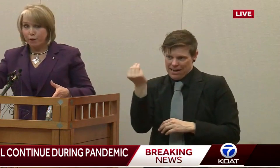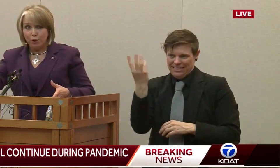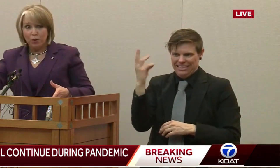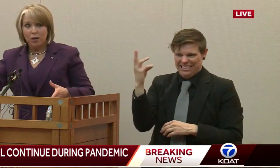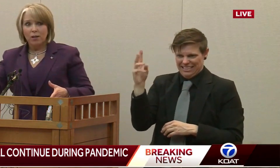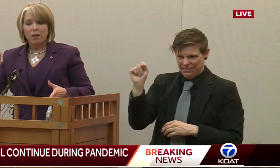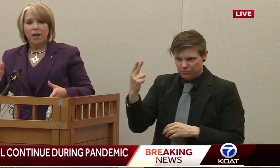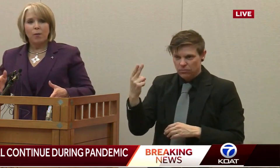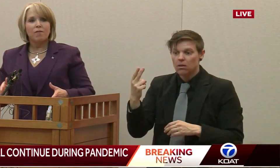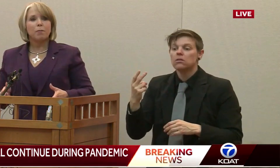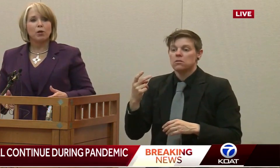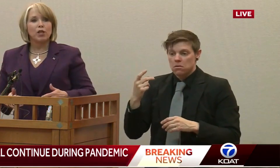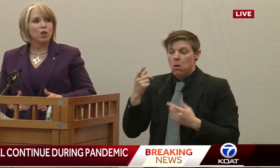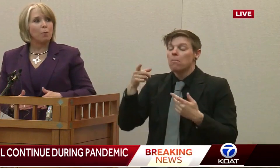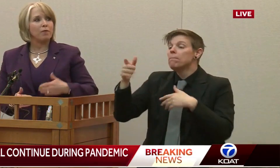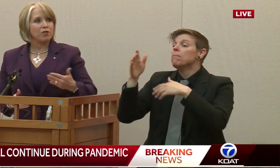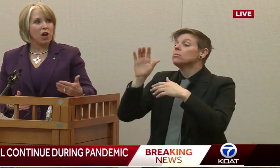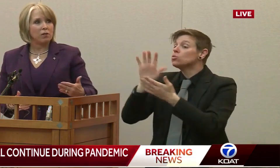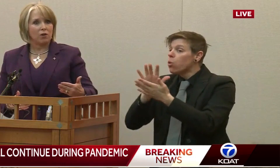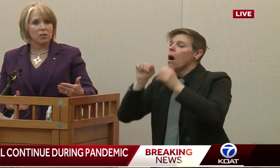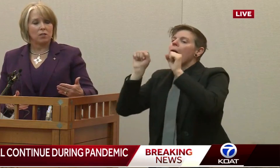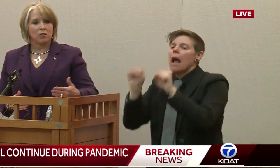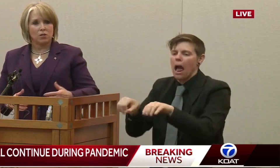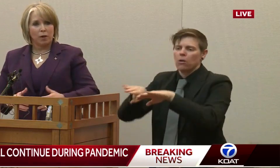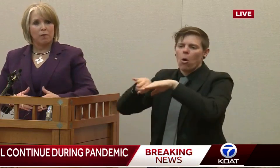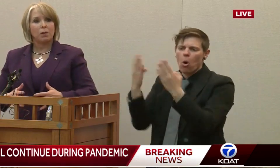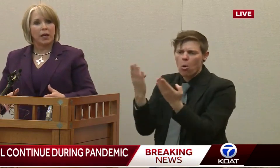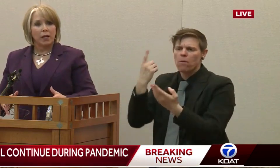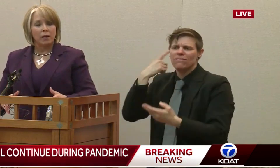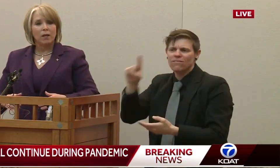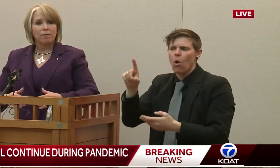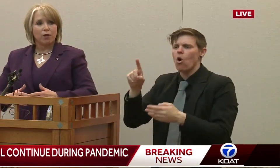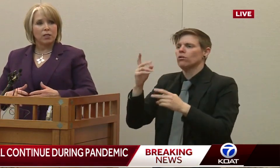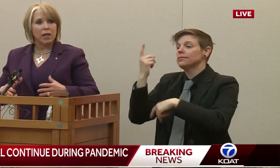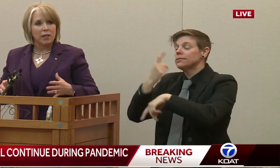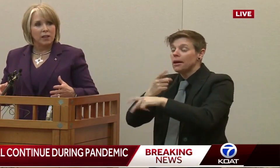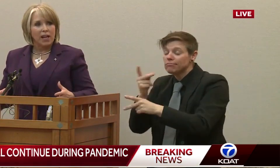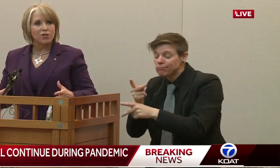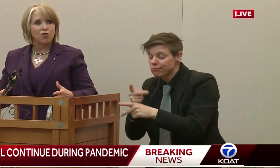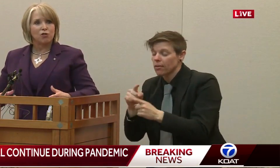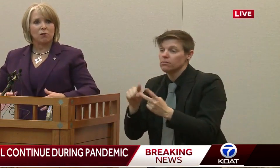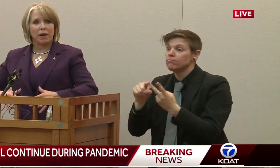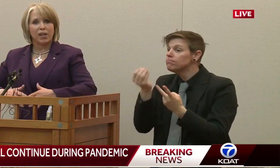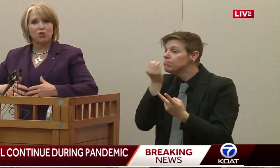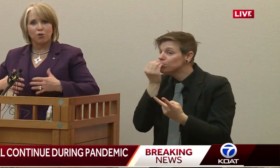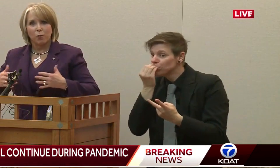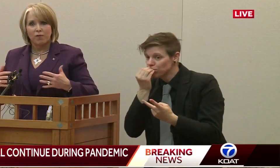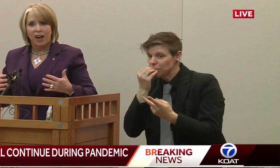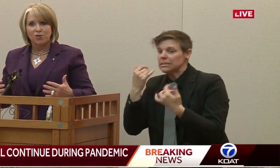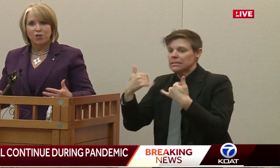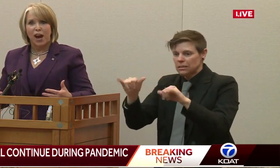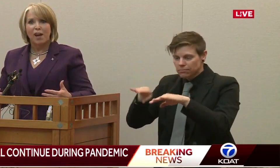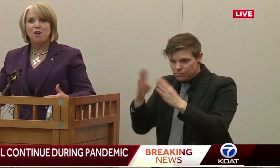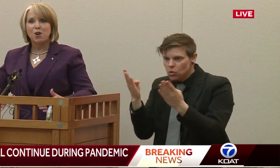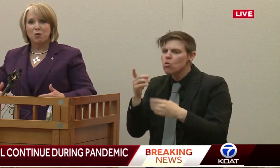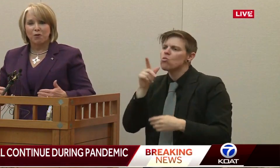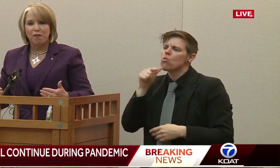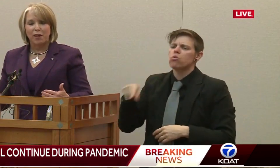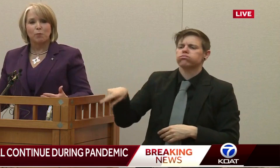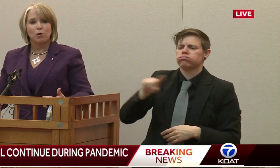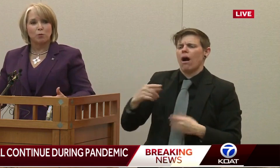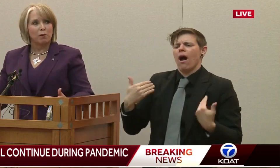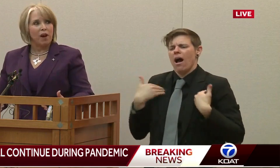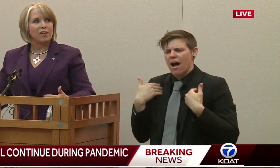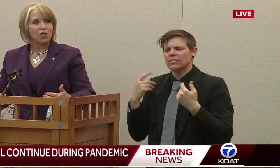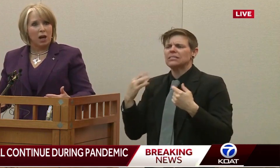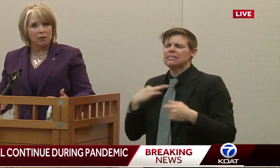open for food, and have the buildings open for child care assistance. So we have a plan for extending licensure, making sure that we've got staff who